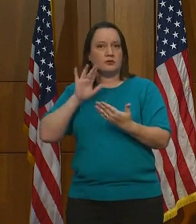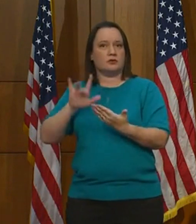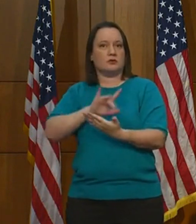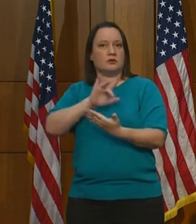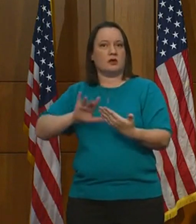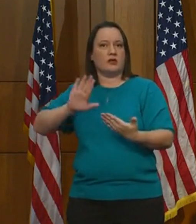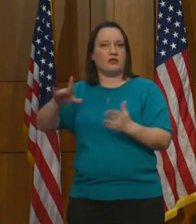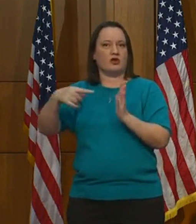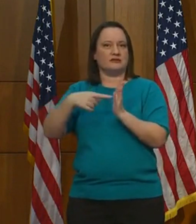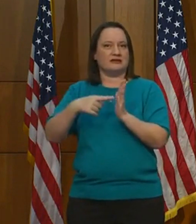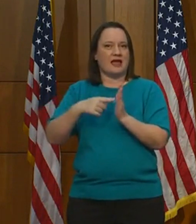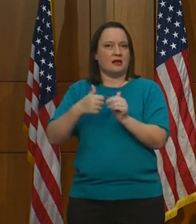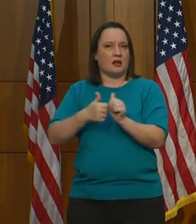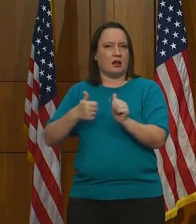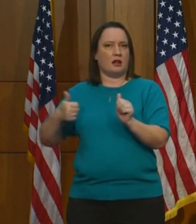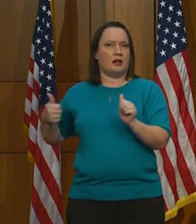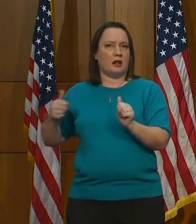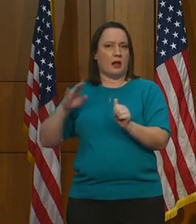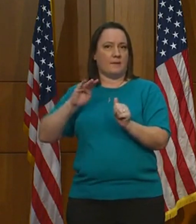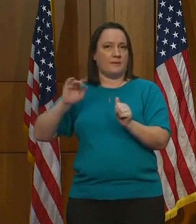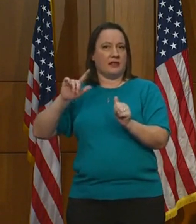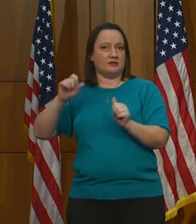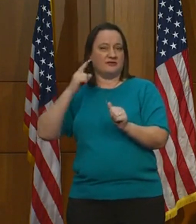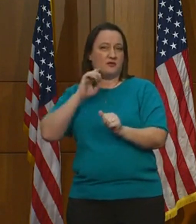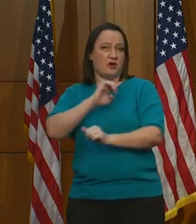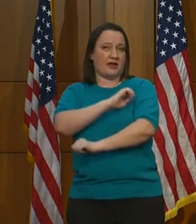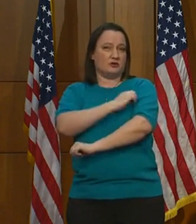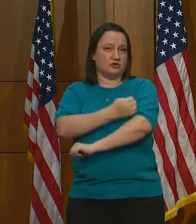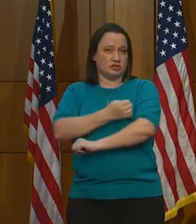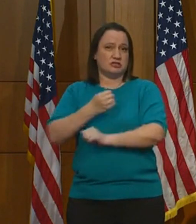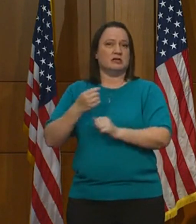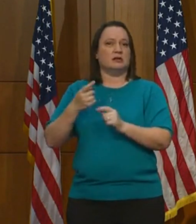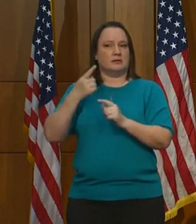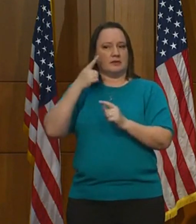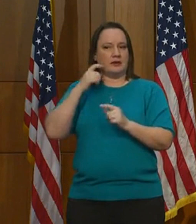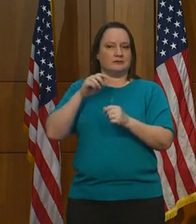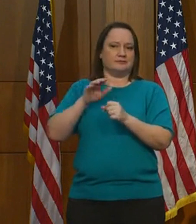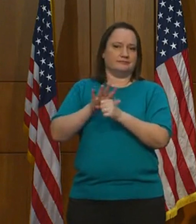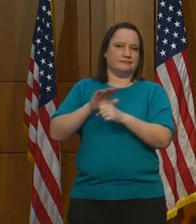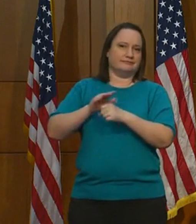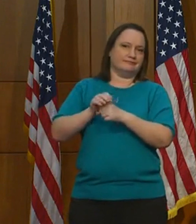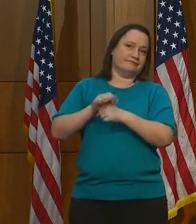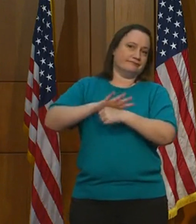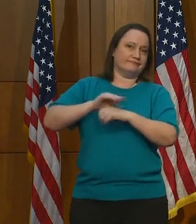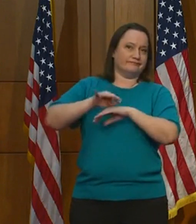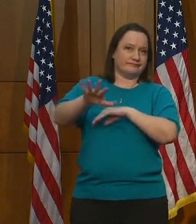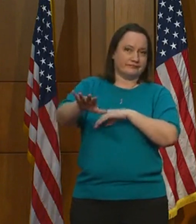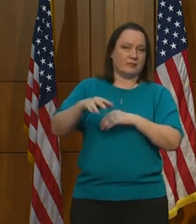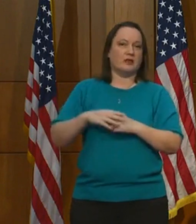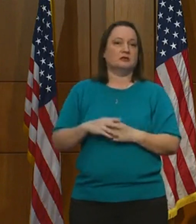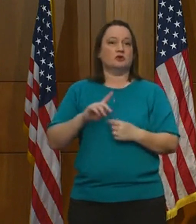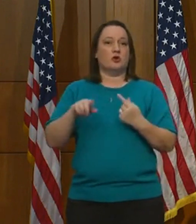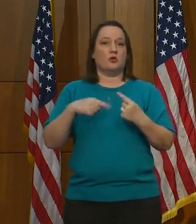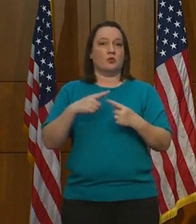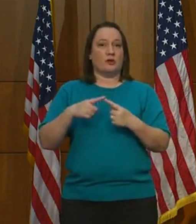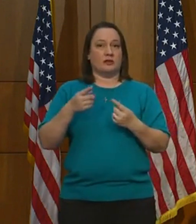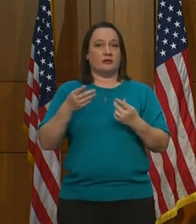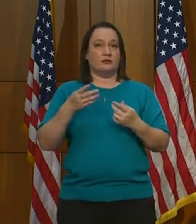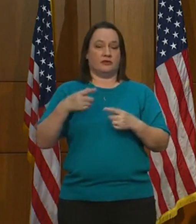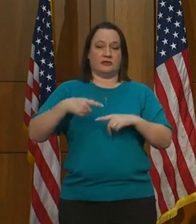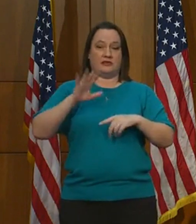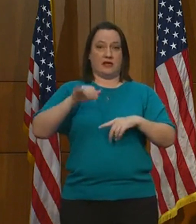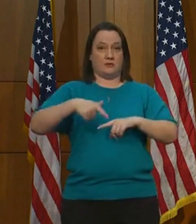during the pandemic so as to avoid disconnections when the moratorium on service cutoffs ends on August the